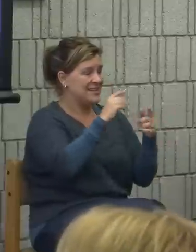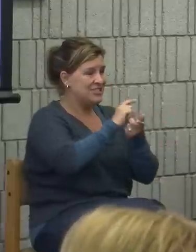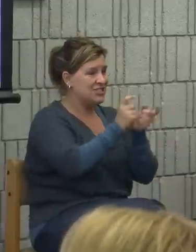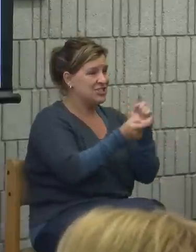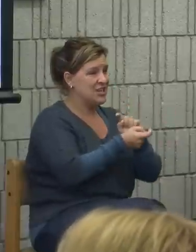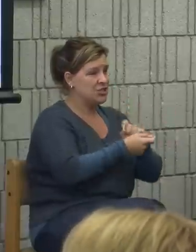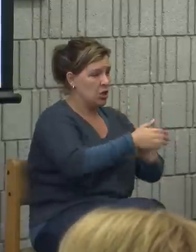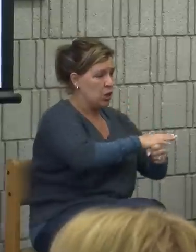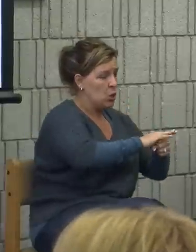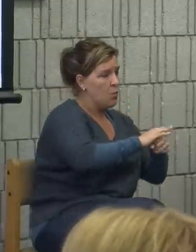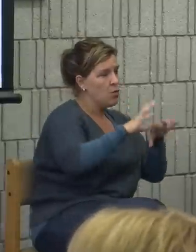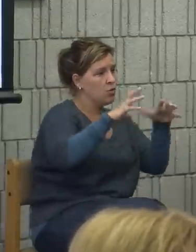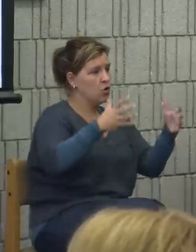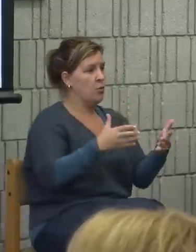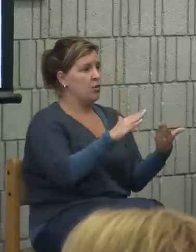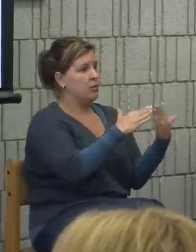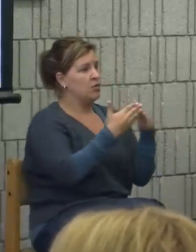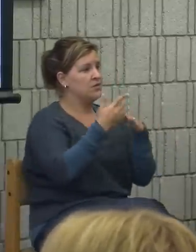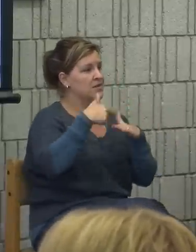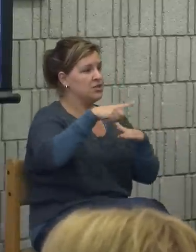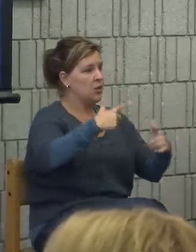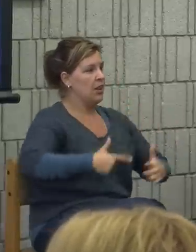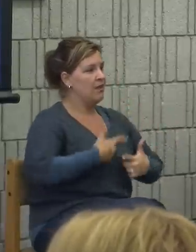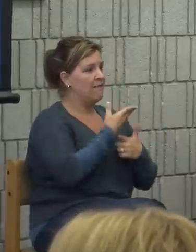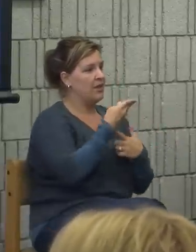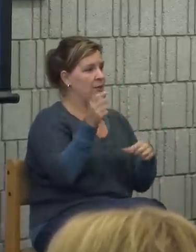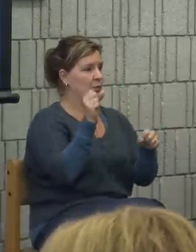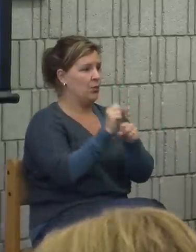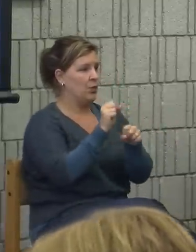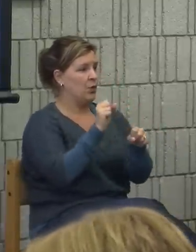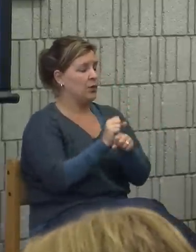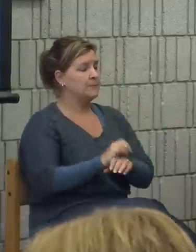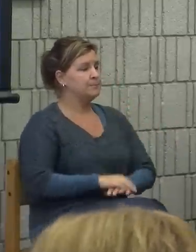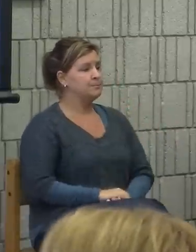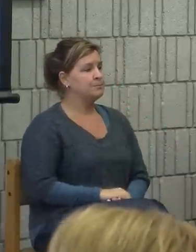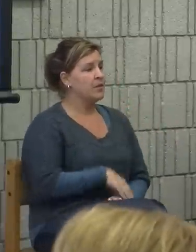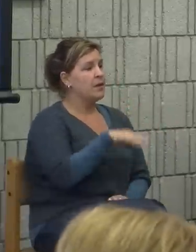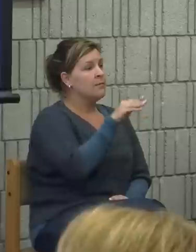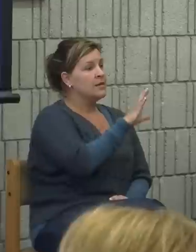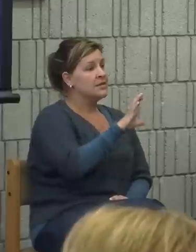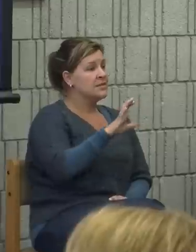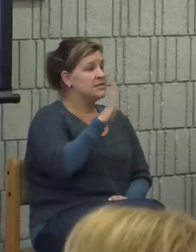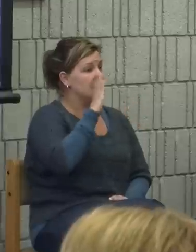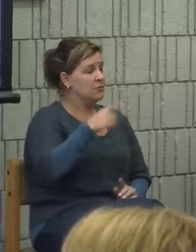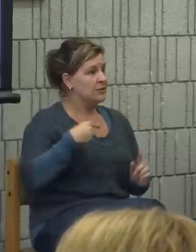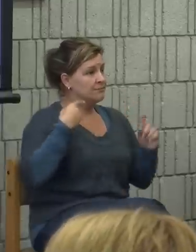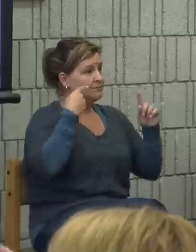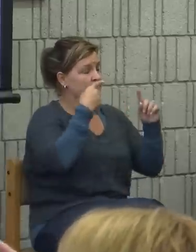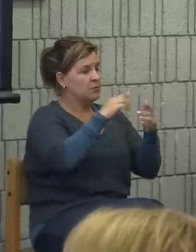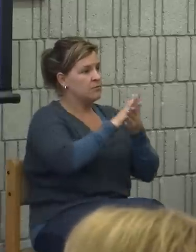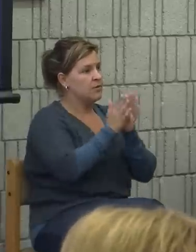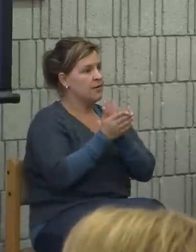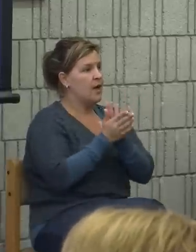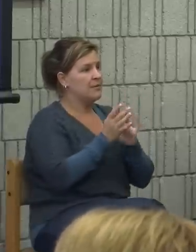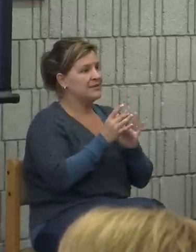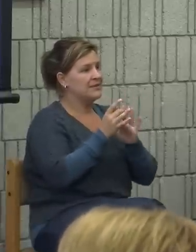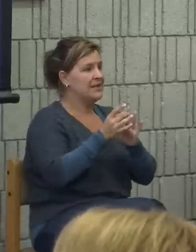in which they live and work. Bristol Community College will also strive to become a leading international resource